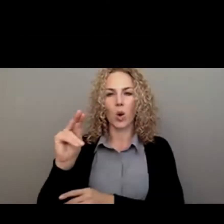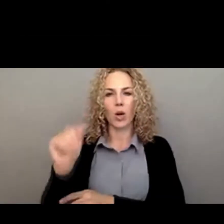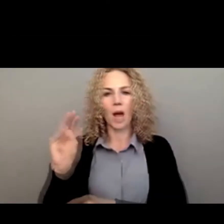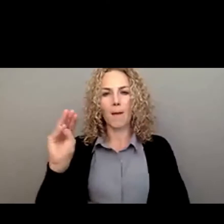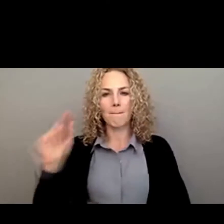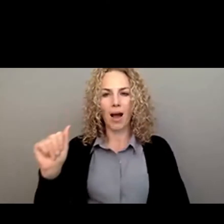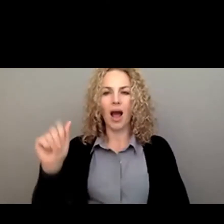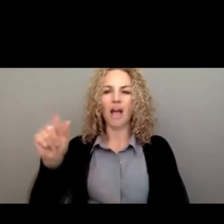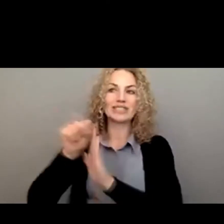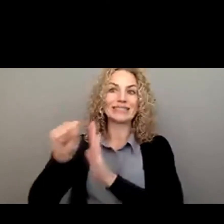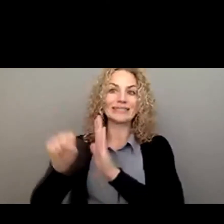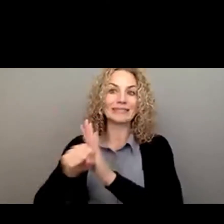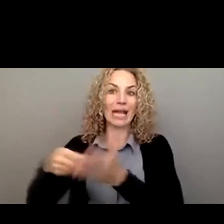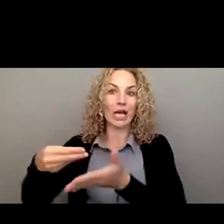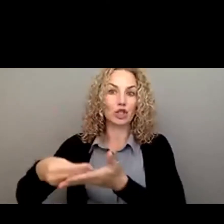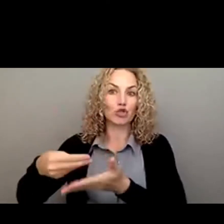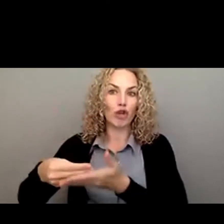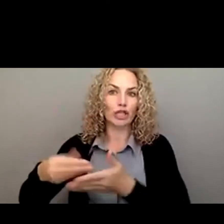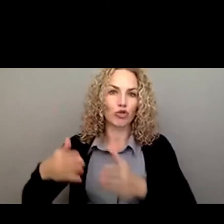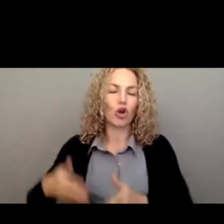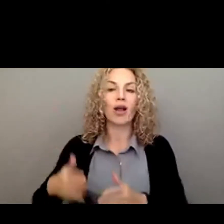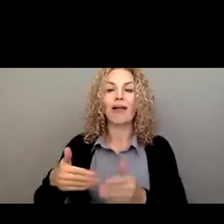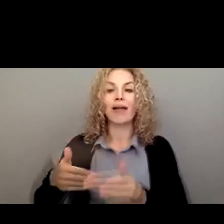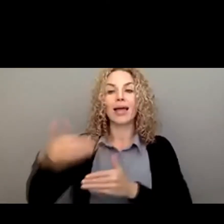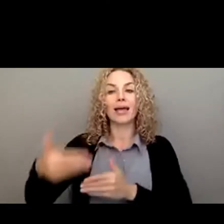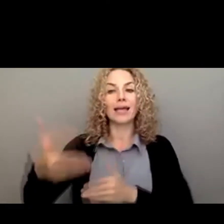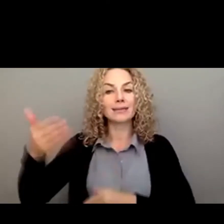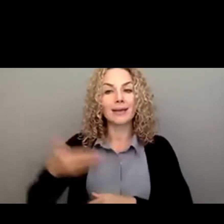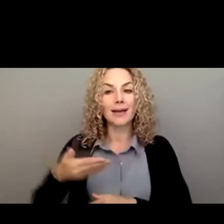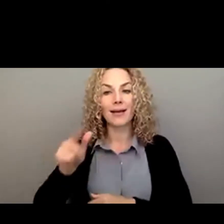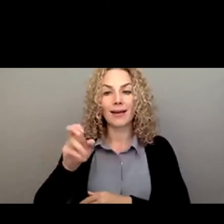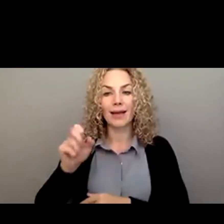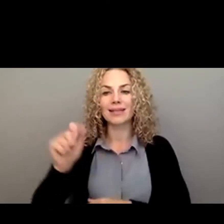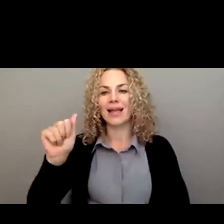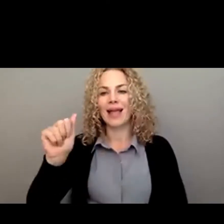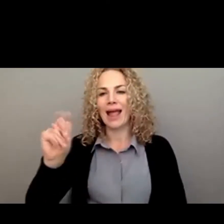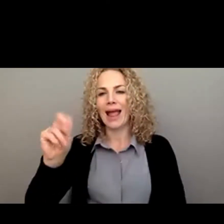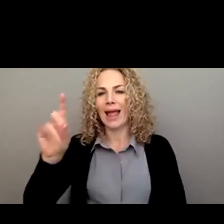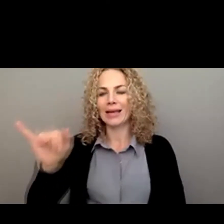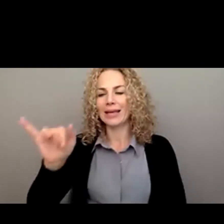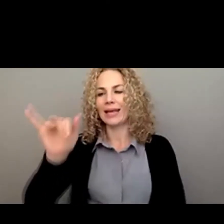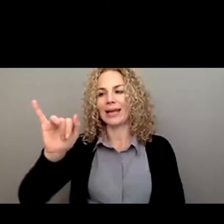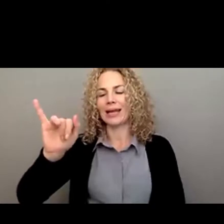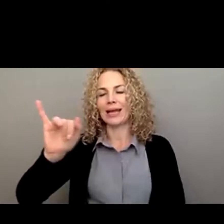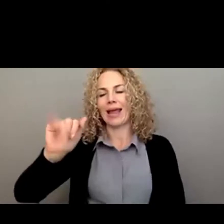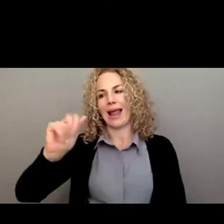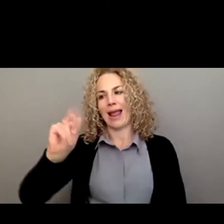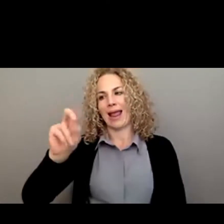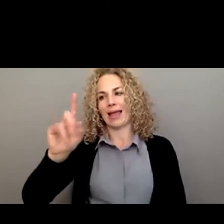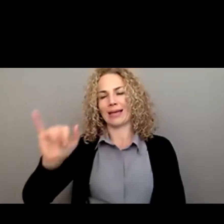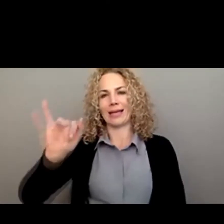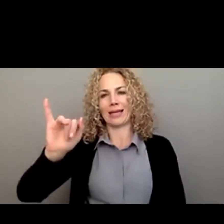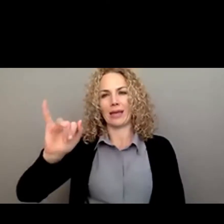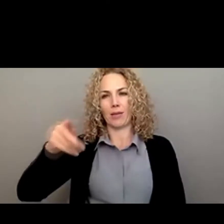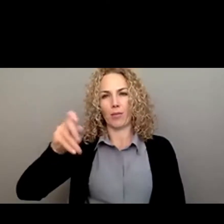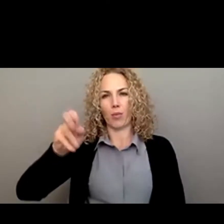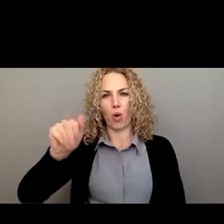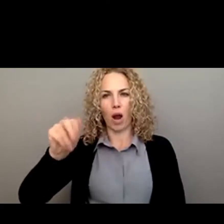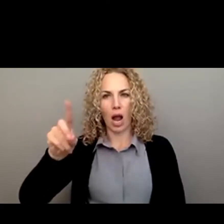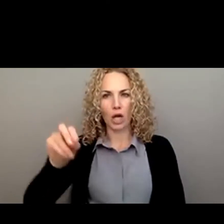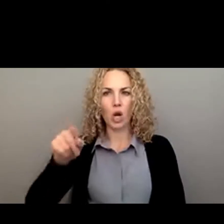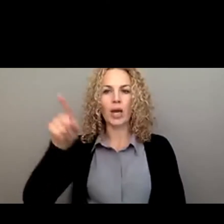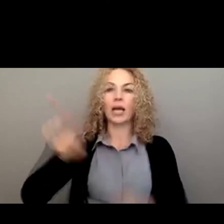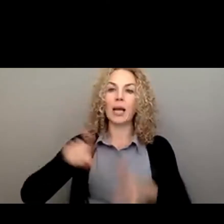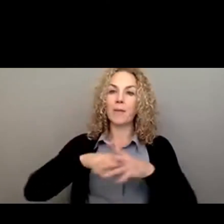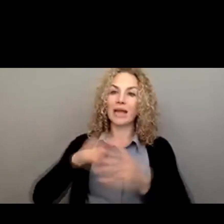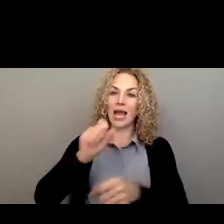Our next guest is Andy Imparato. Mr. Imparato began work in